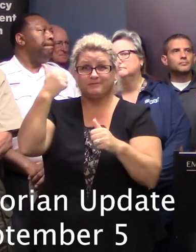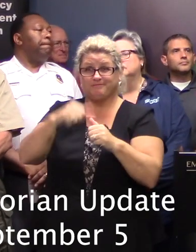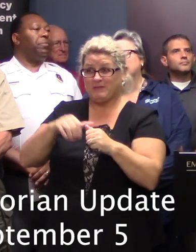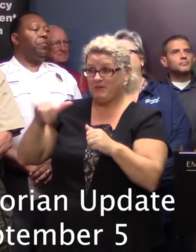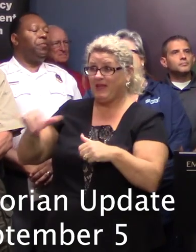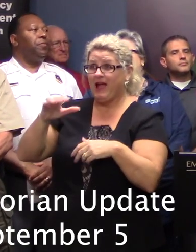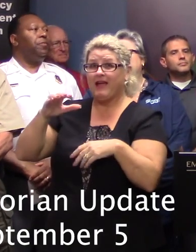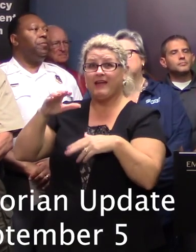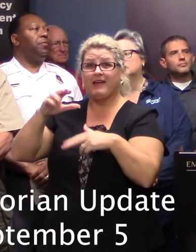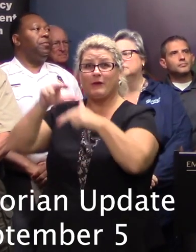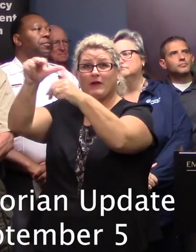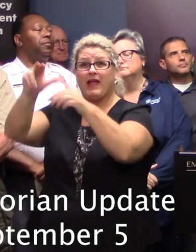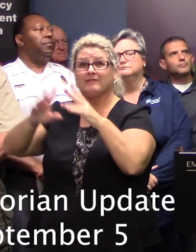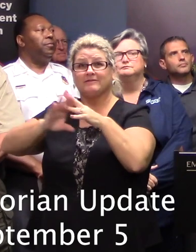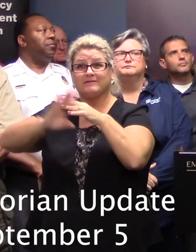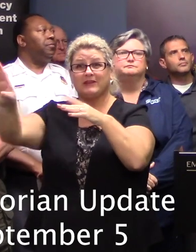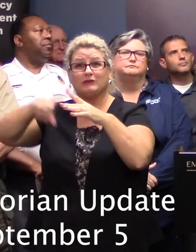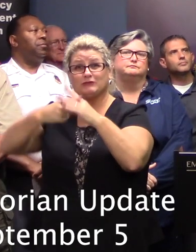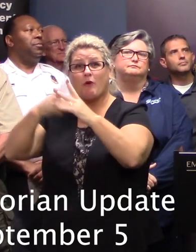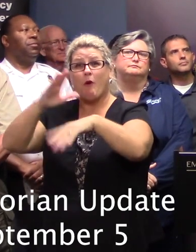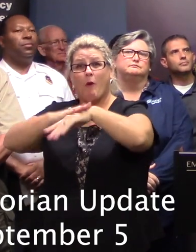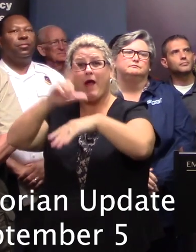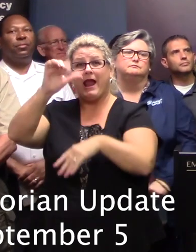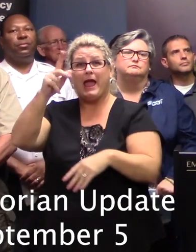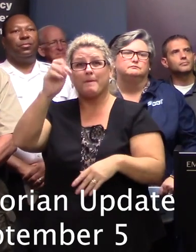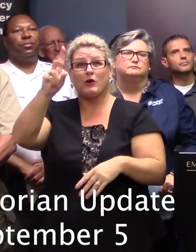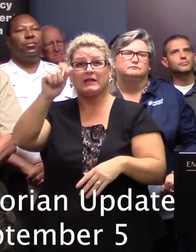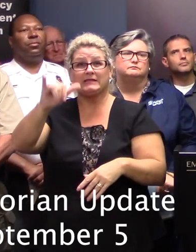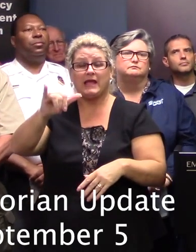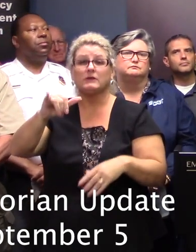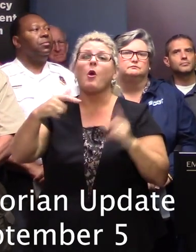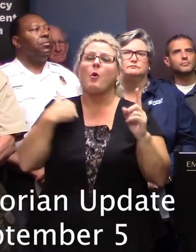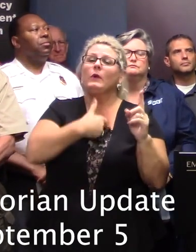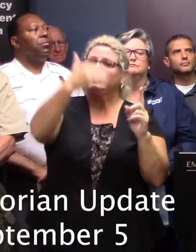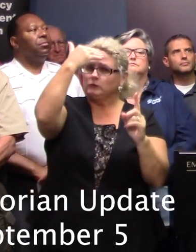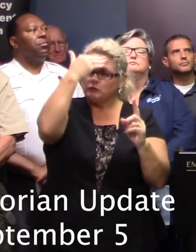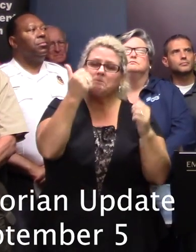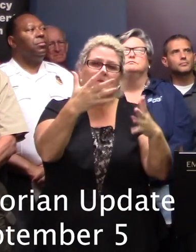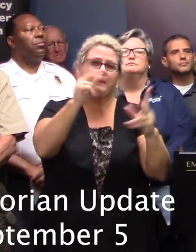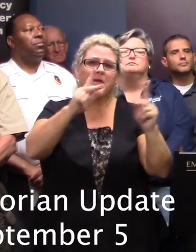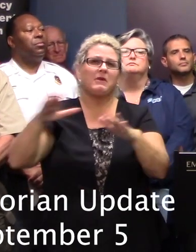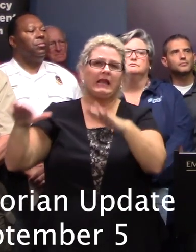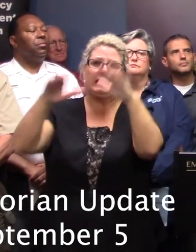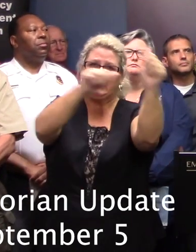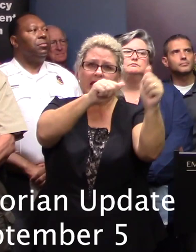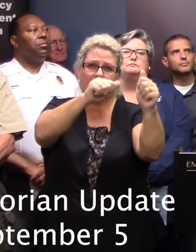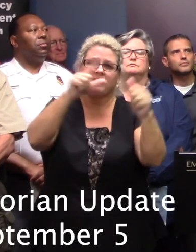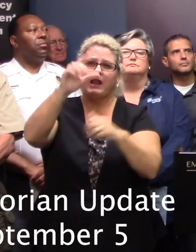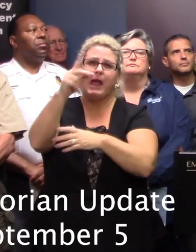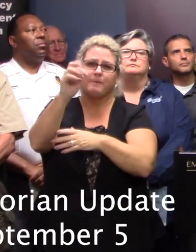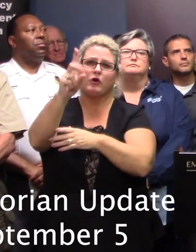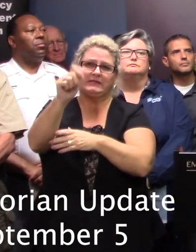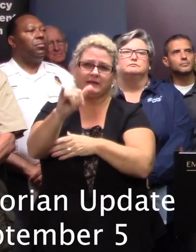well of course a lot of tourists leave on Labor Day anyway that's when the vacation's over but we of course because of a